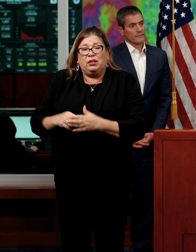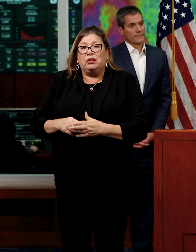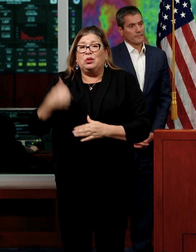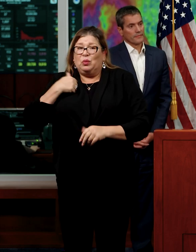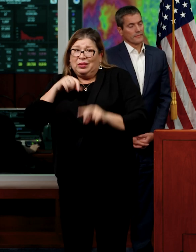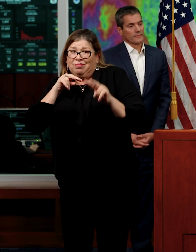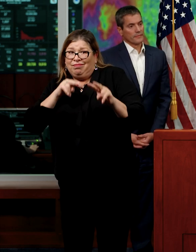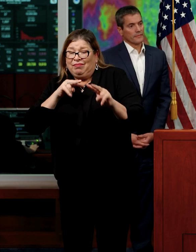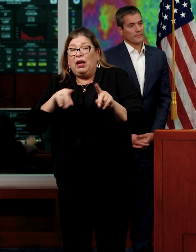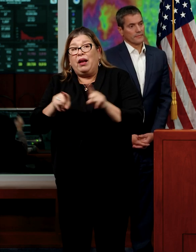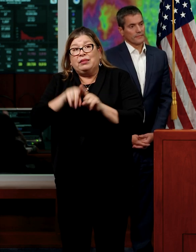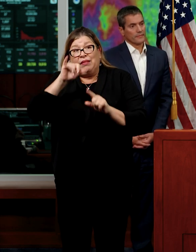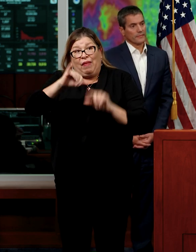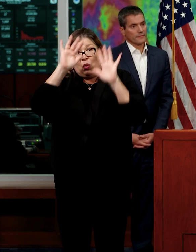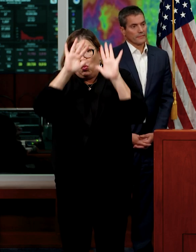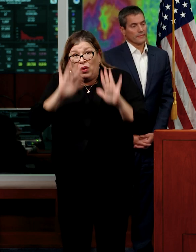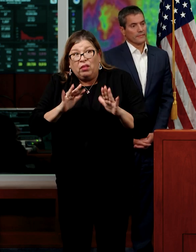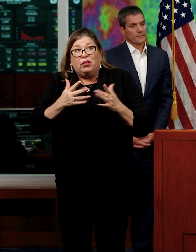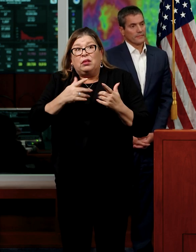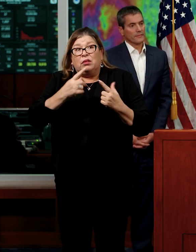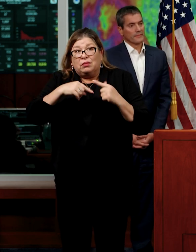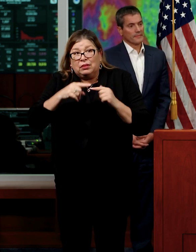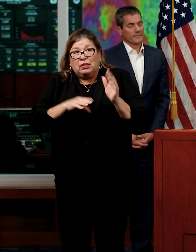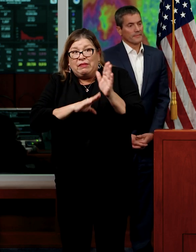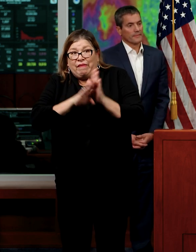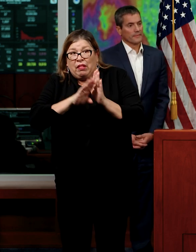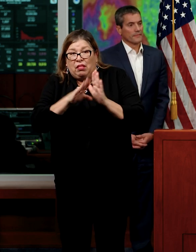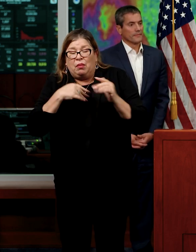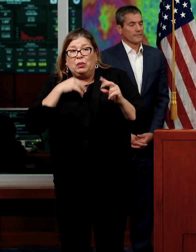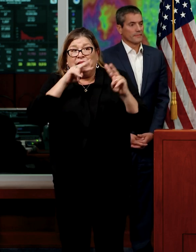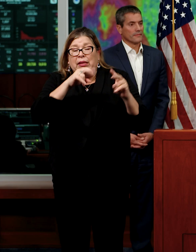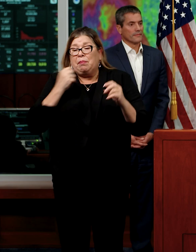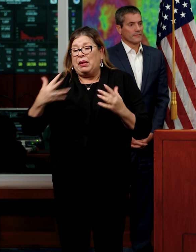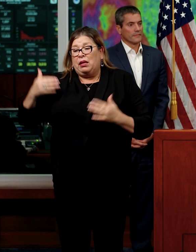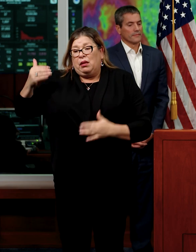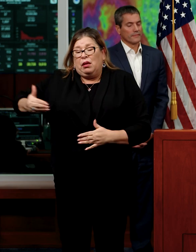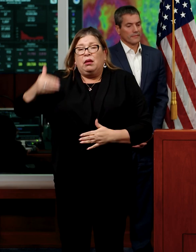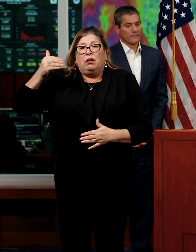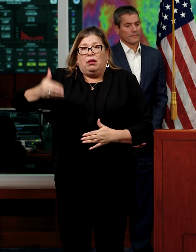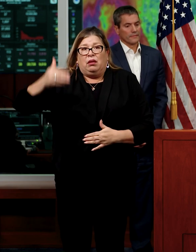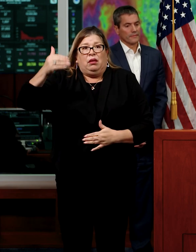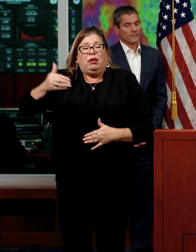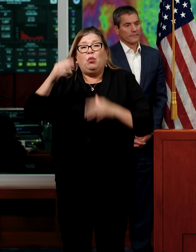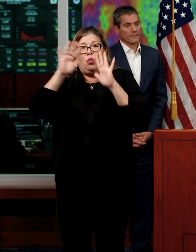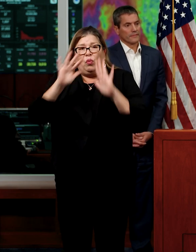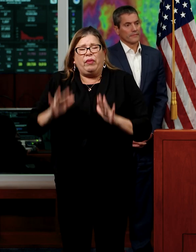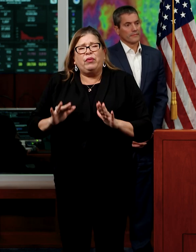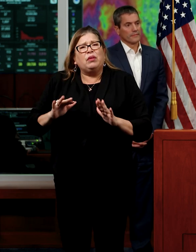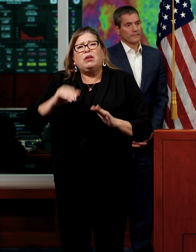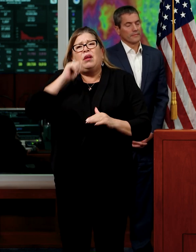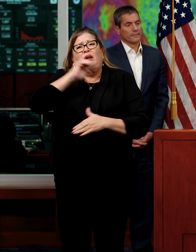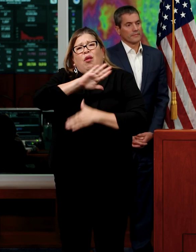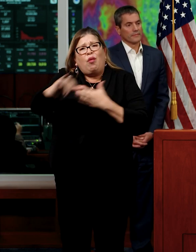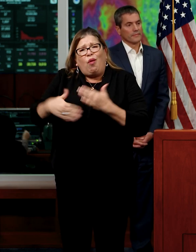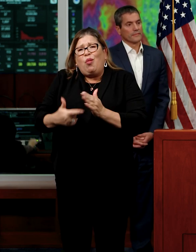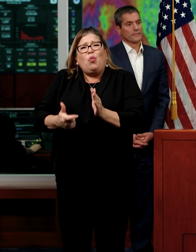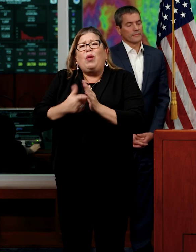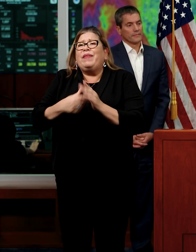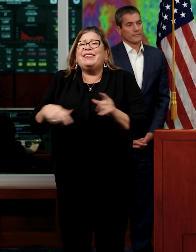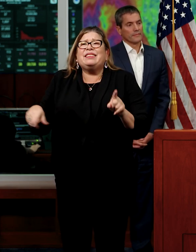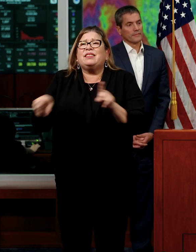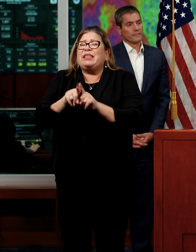storms progress, as we have multiple storms in sequence, it doesn't require the same amount of precipitation